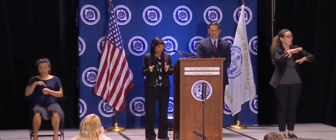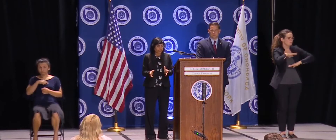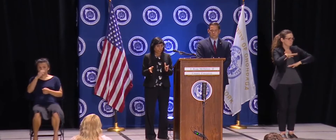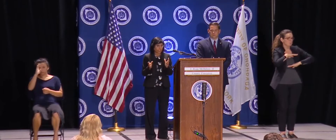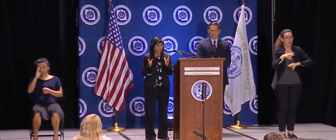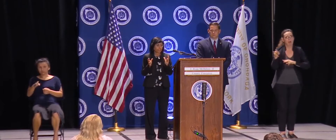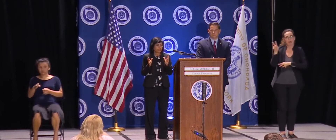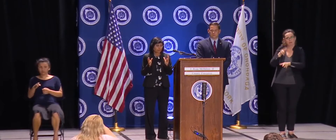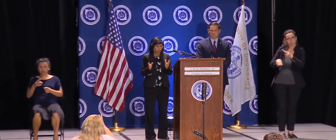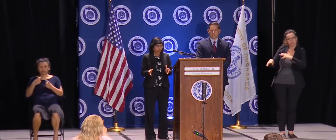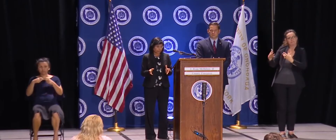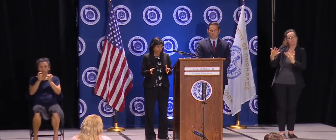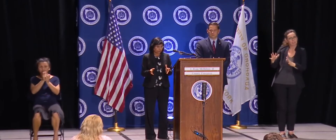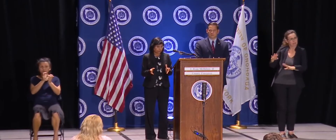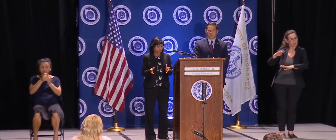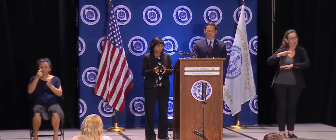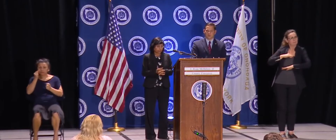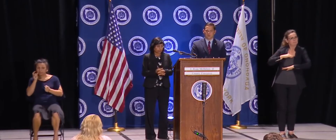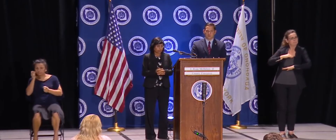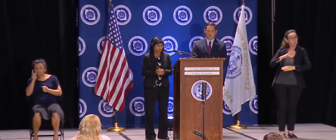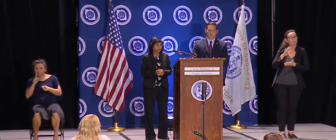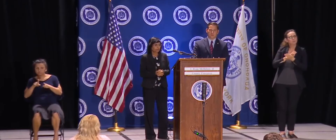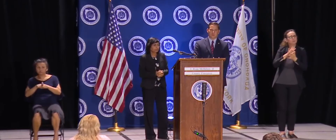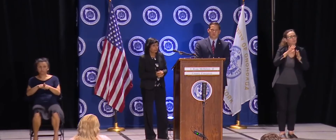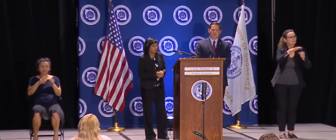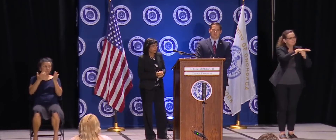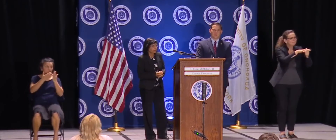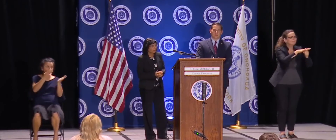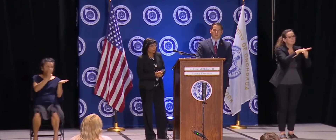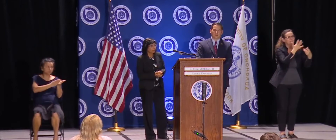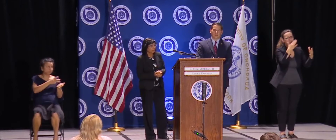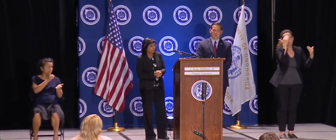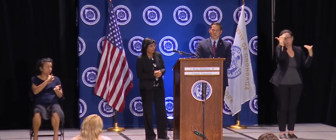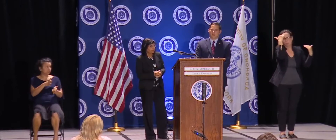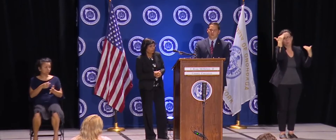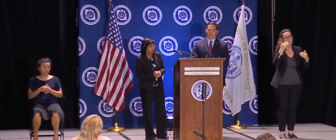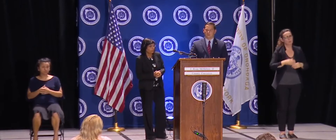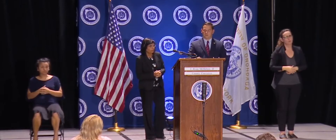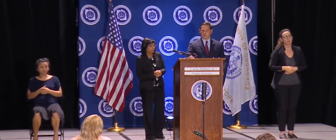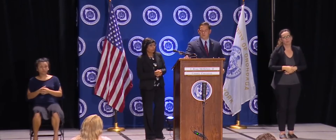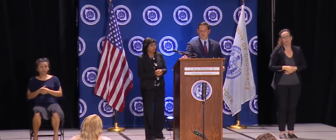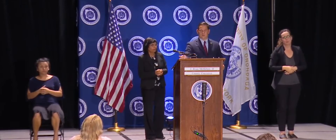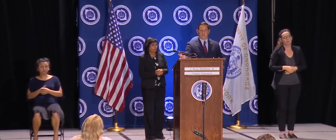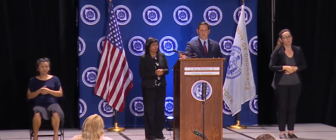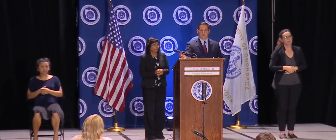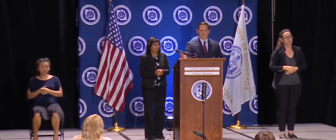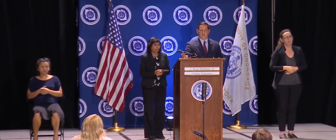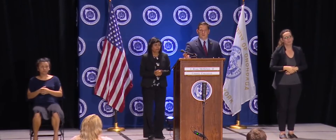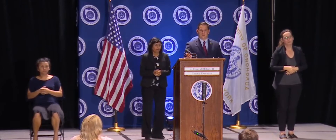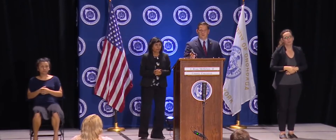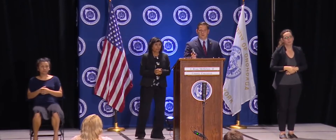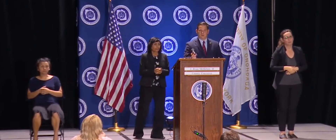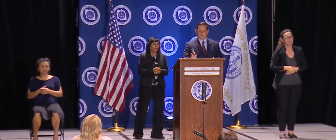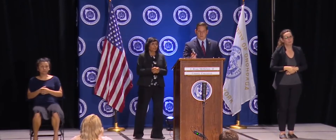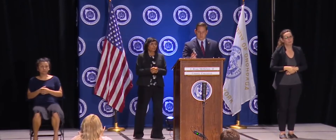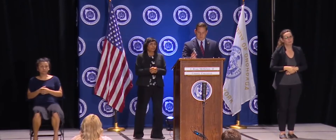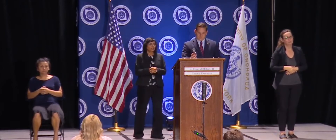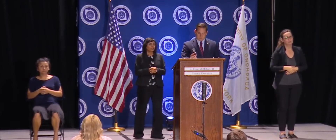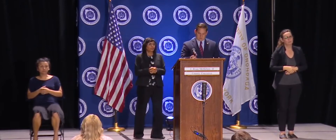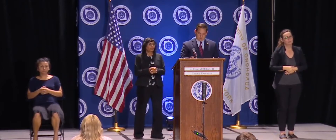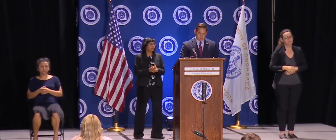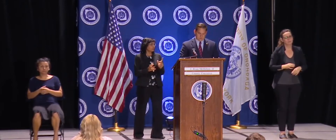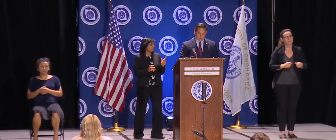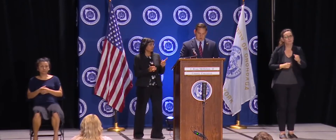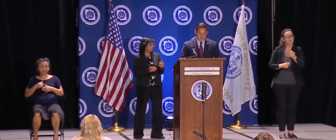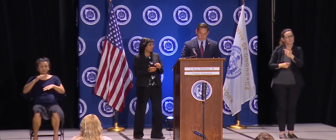quarantine children. Has the county added more contact tracers in anticipation of cases in schools?